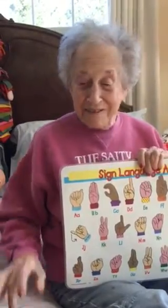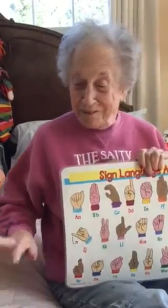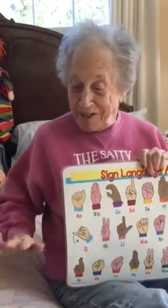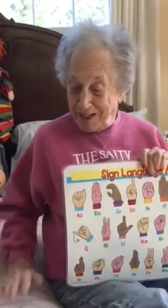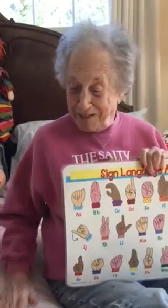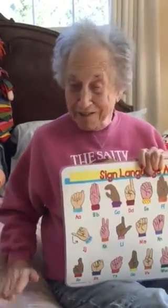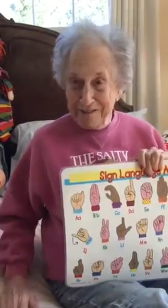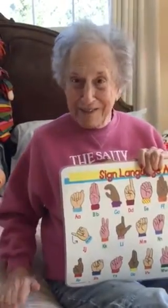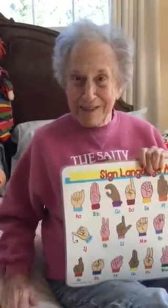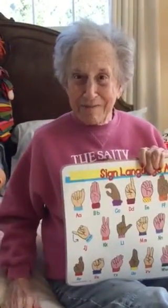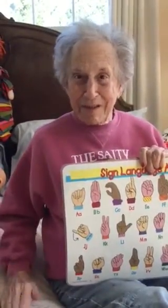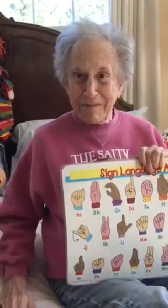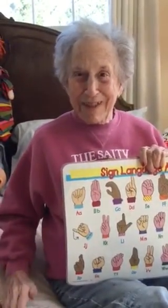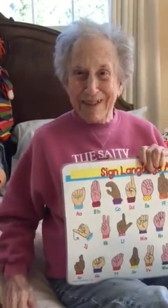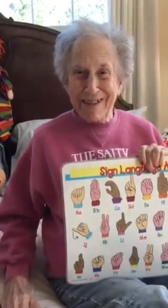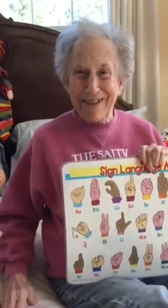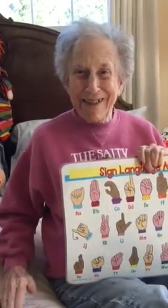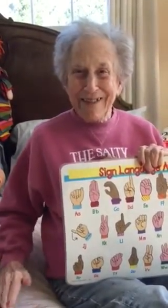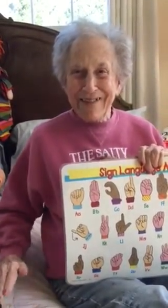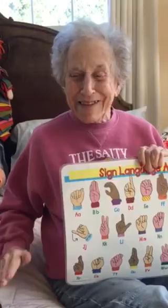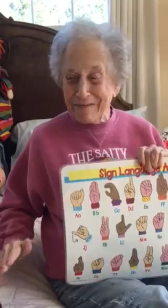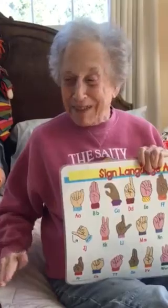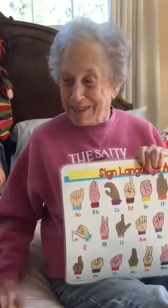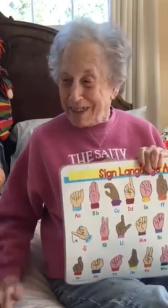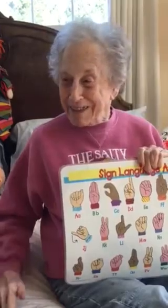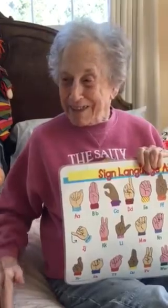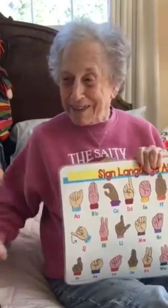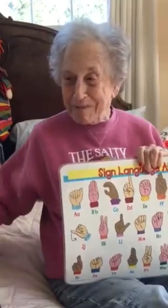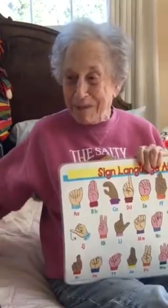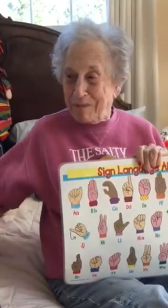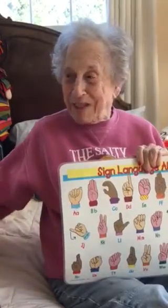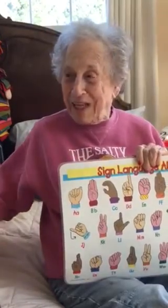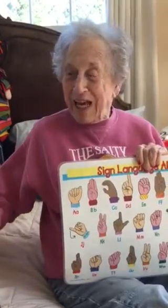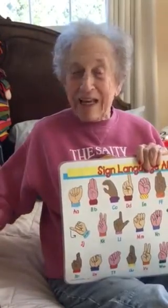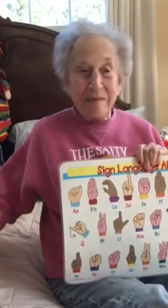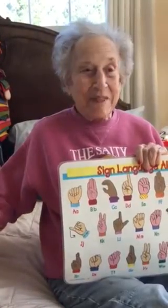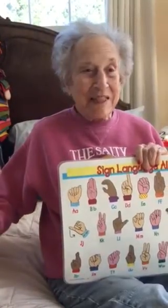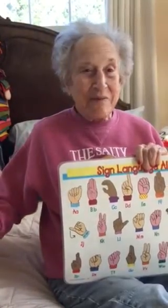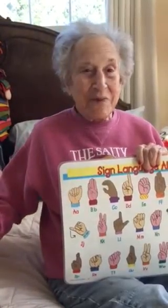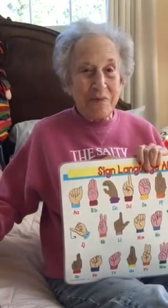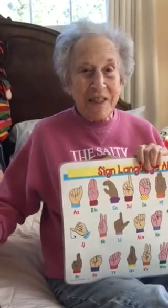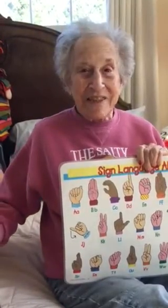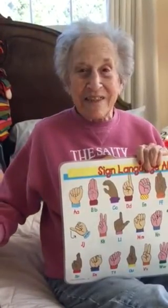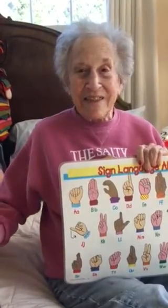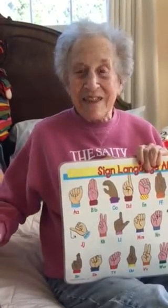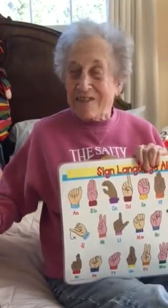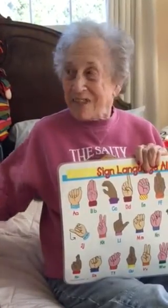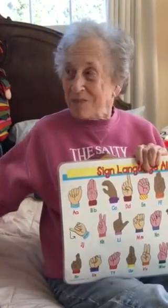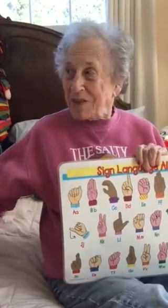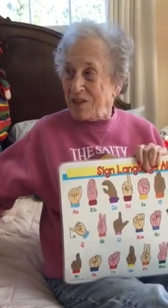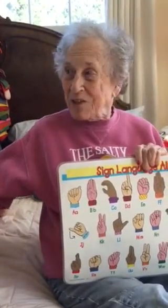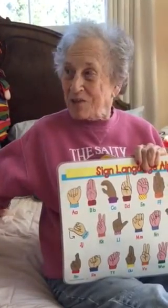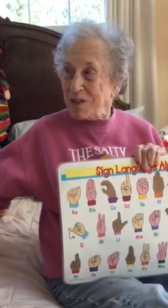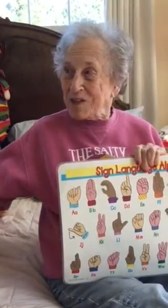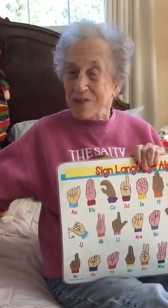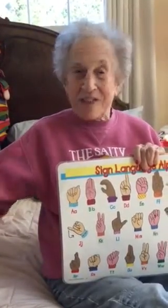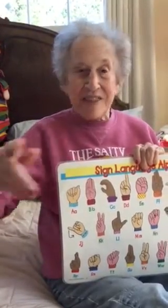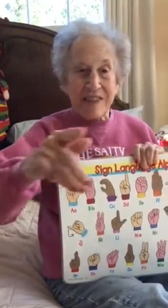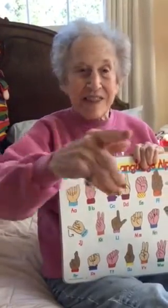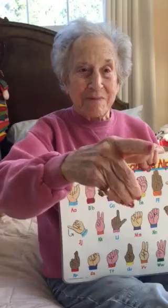Right here. Your bed? This is my side. This is a big bed. I am getting a roommate. That's her dresser and this, that's